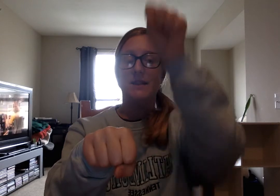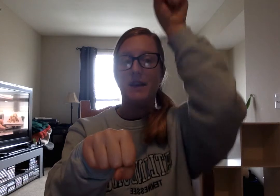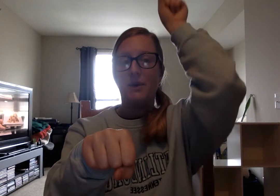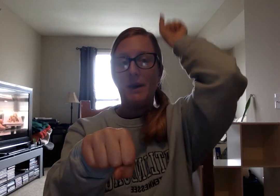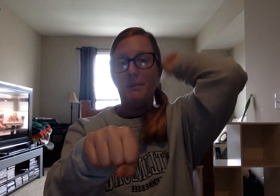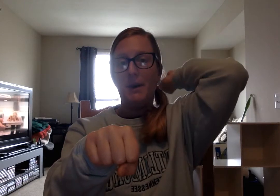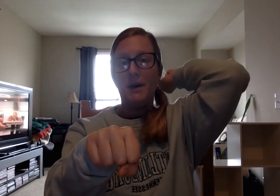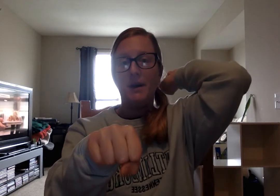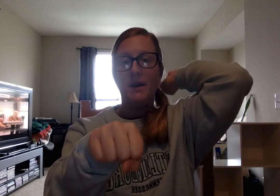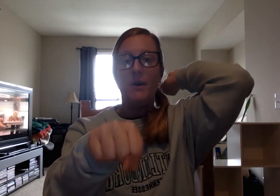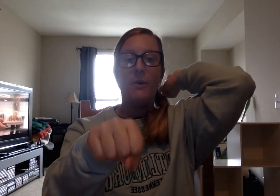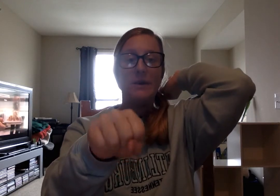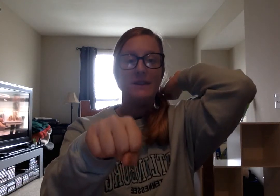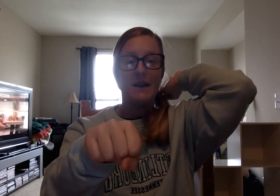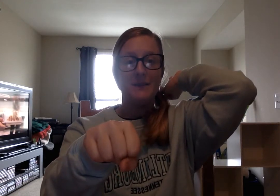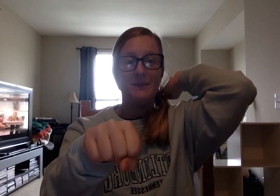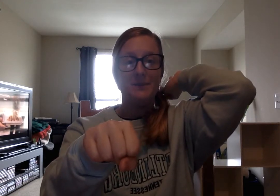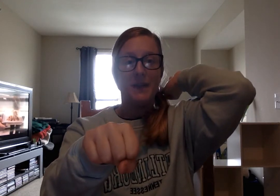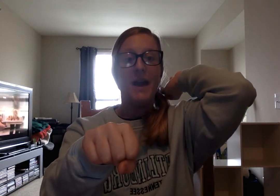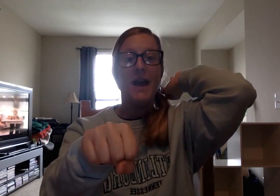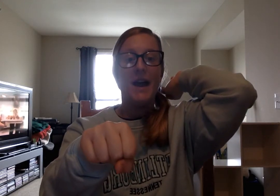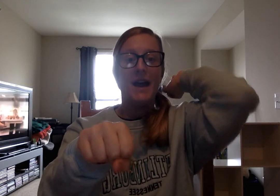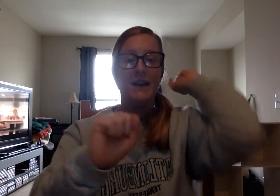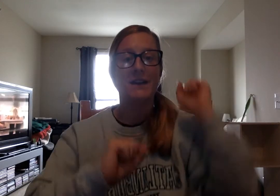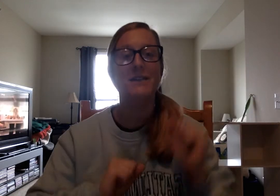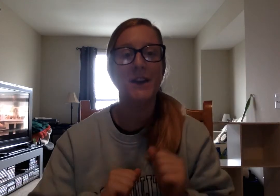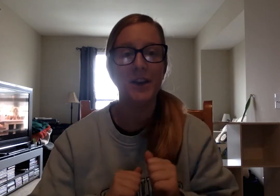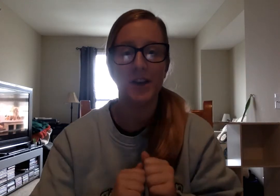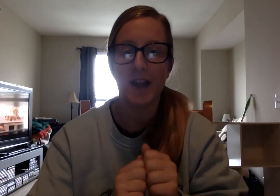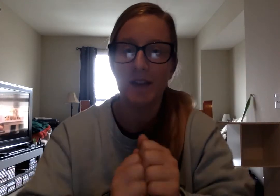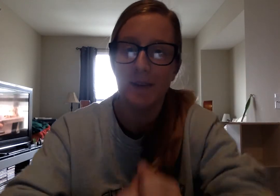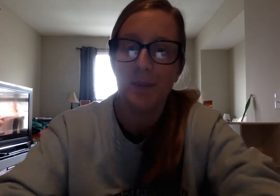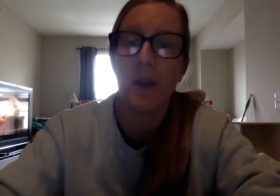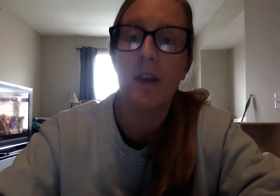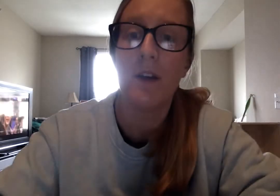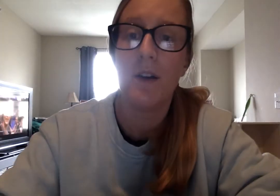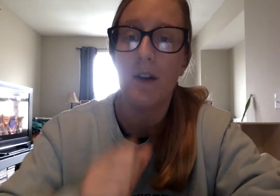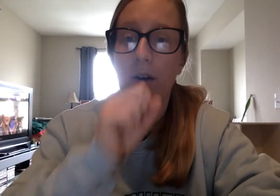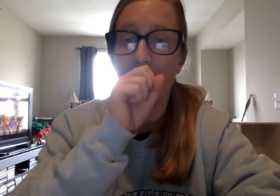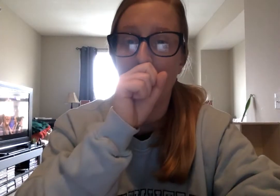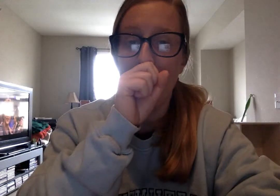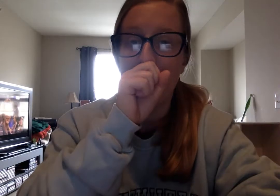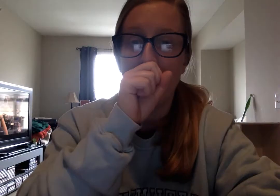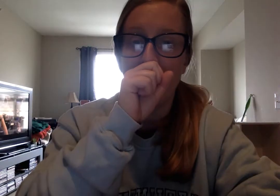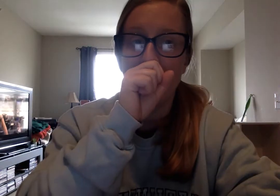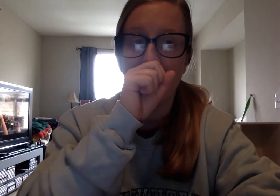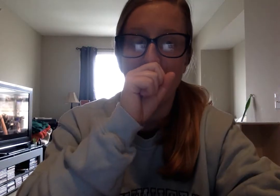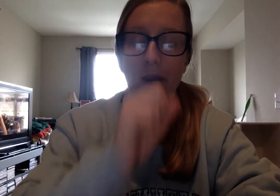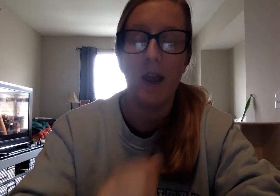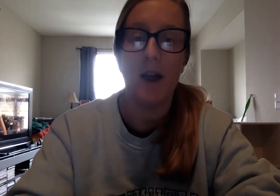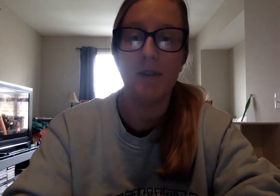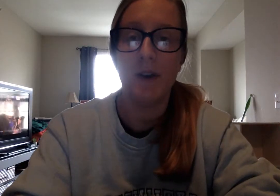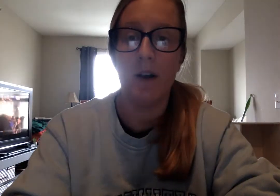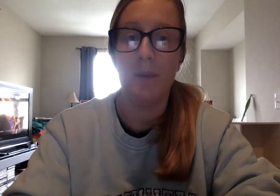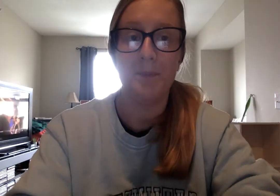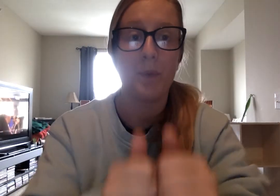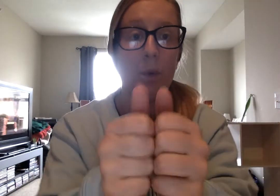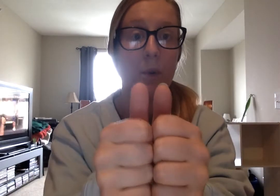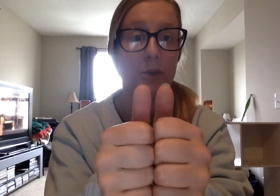Take away p. What's left? Egg. Very good guys. Okay. Next we have where we're